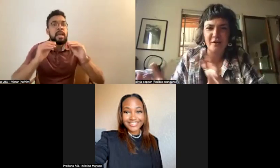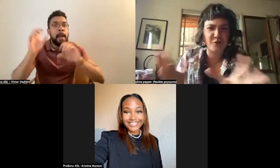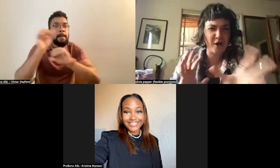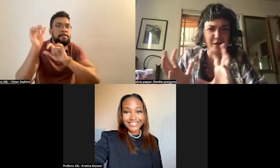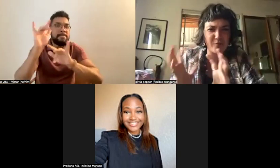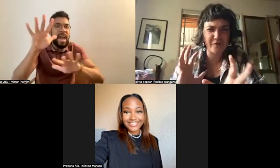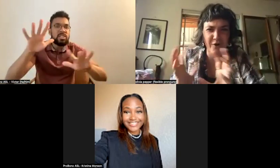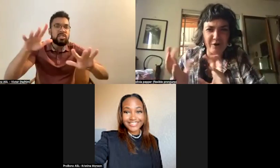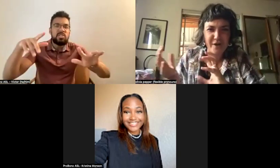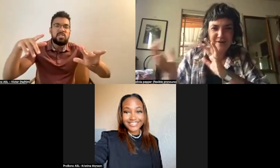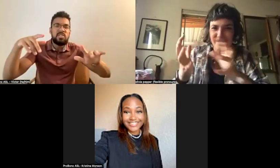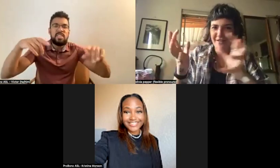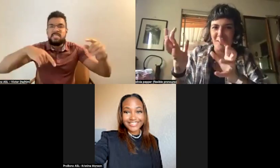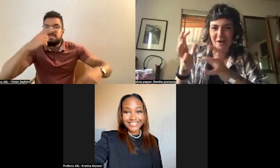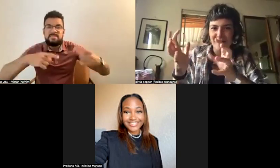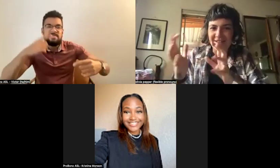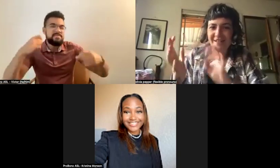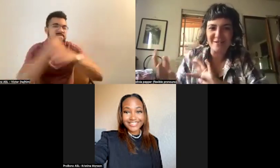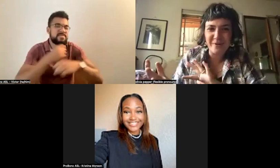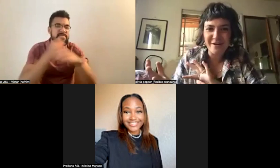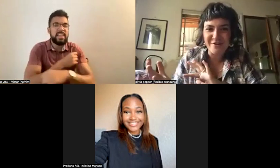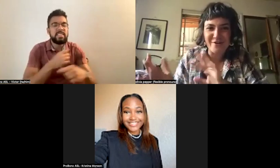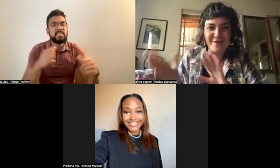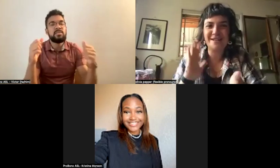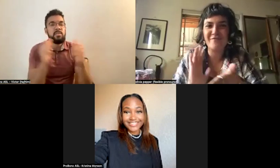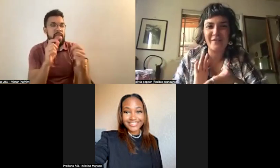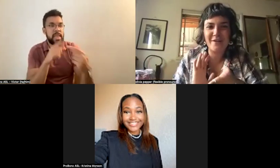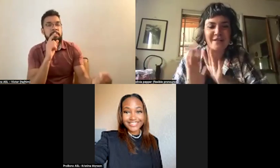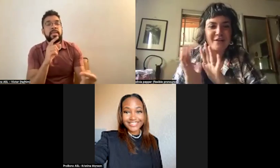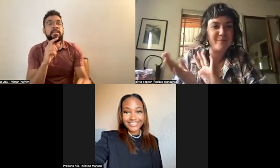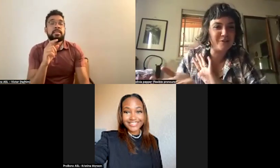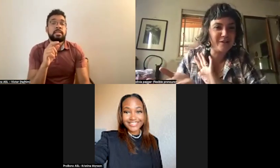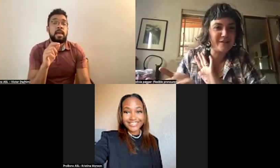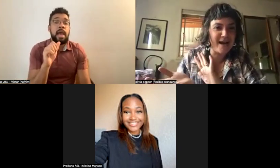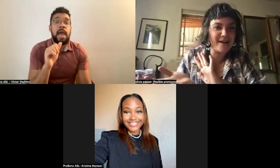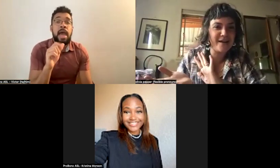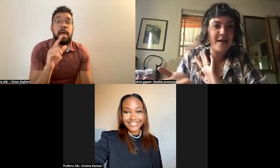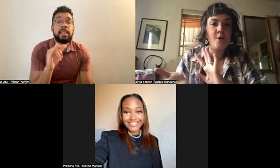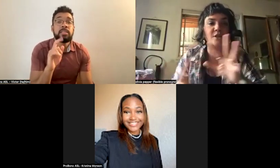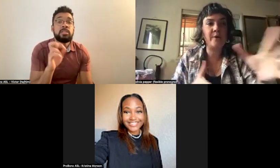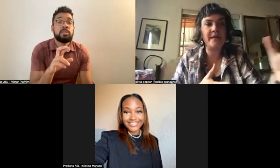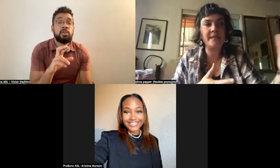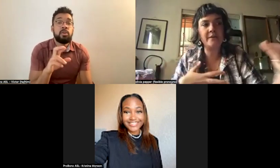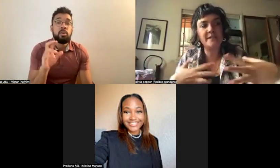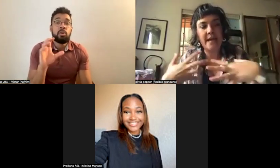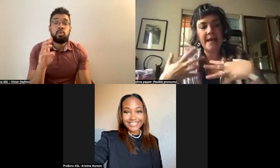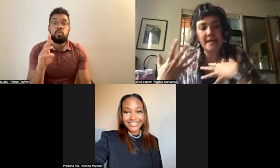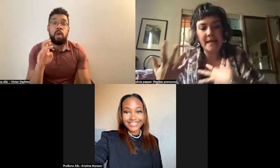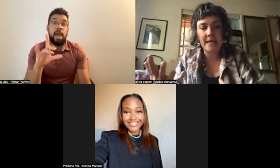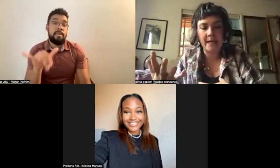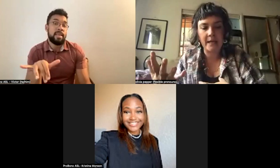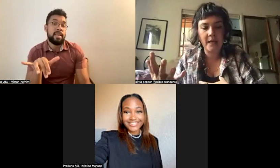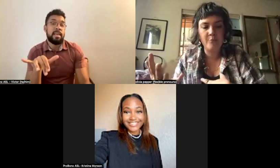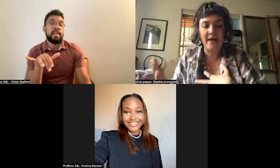and Aleister Crowley were very, uh, against one another and he felt that he was under magical attack, but so he's kind of taken